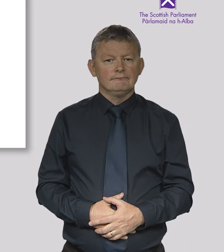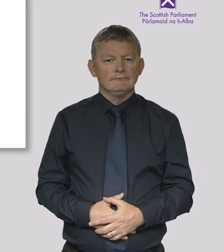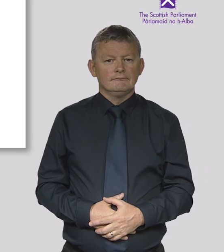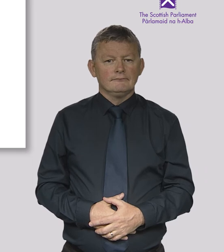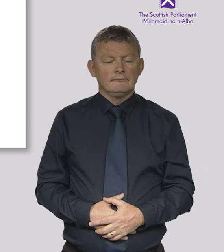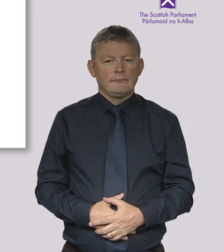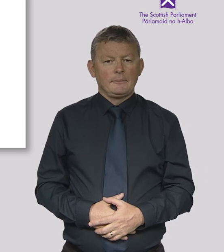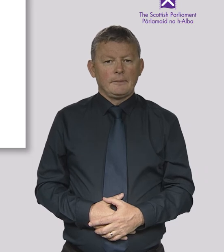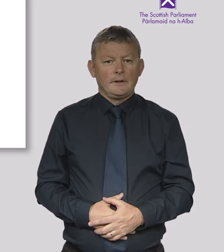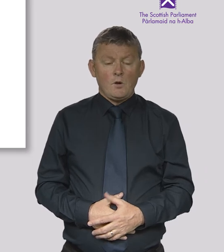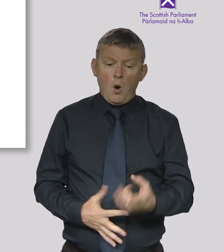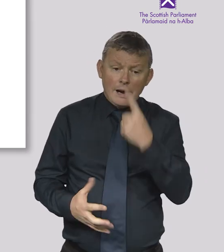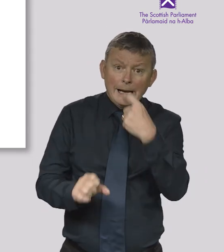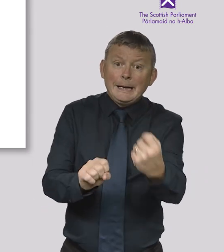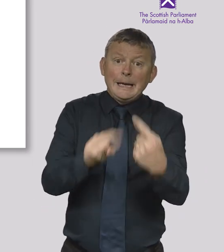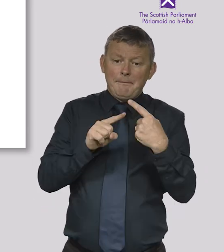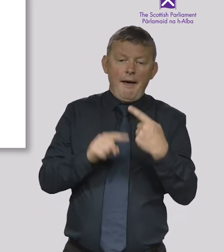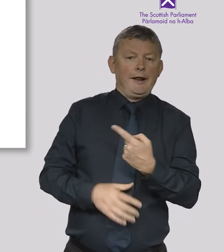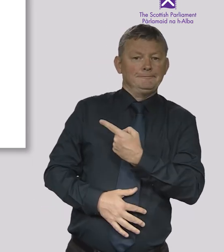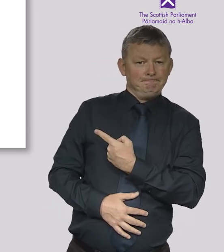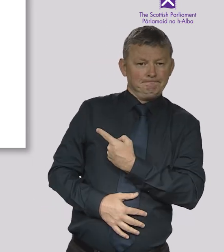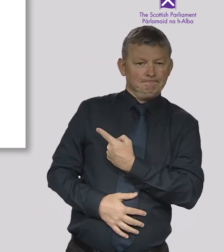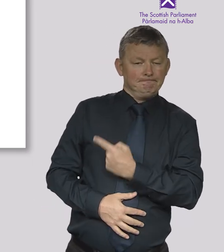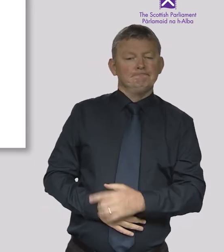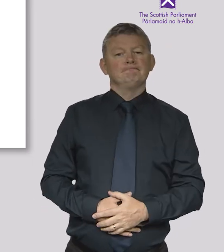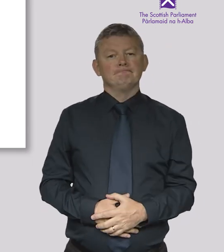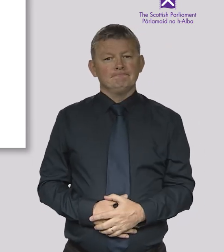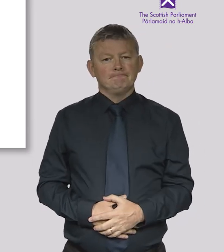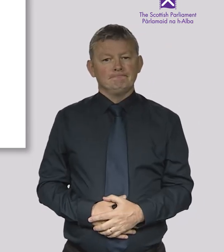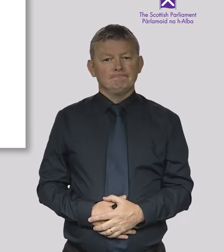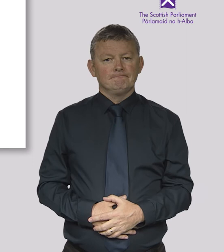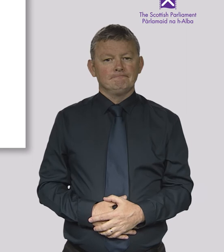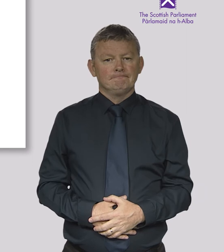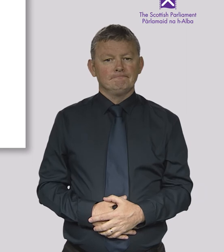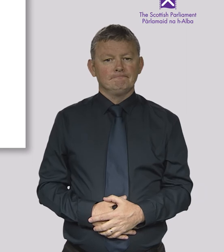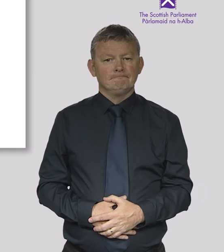You can also email sp.info at parliament.scot